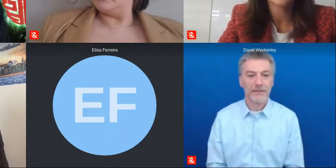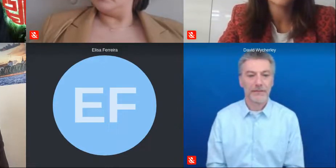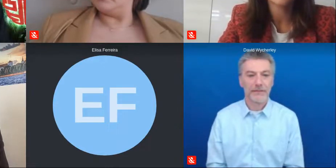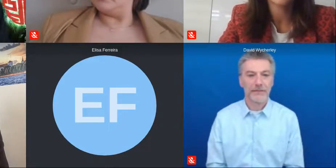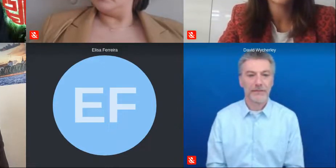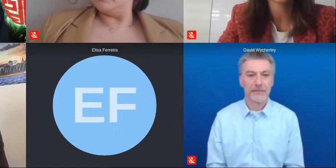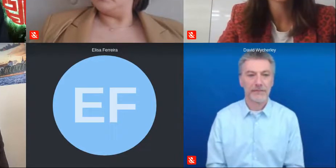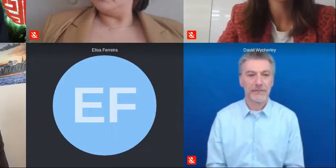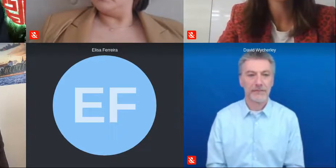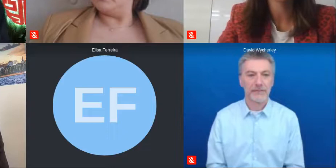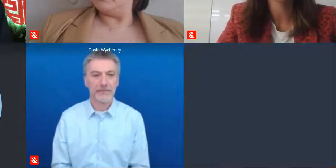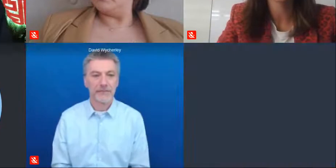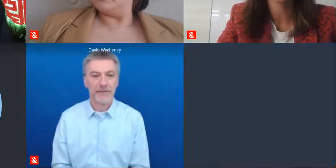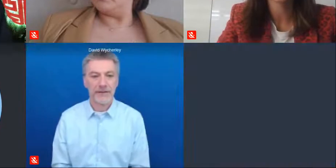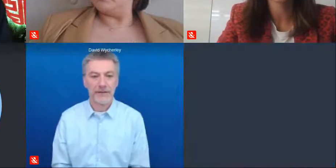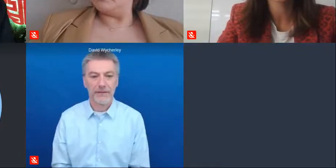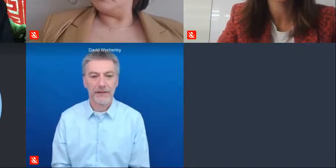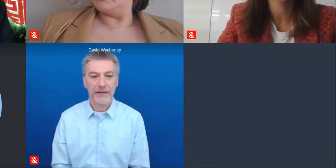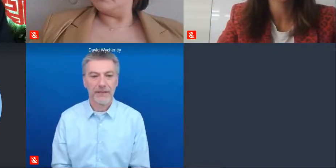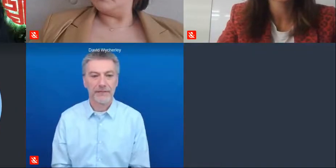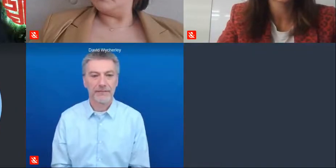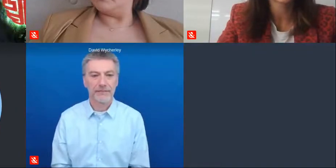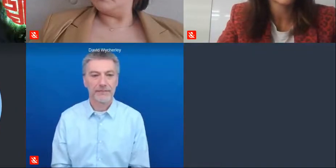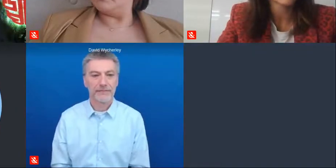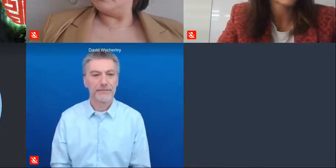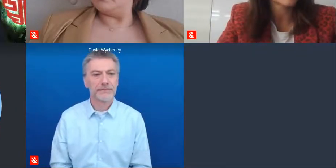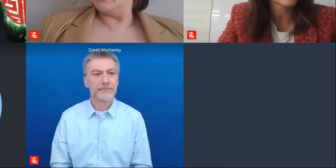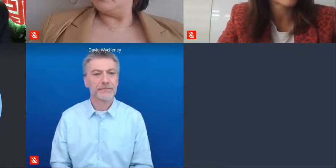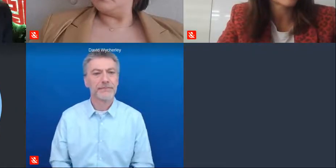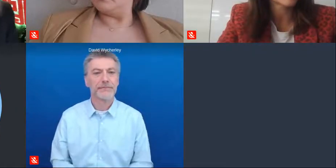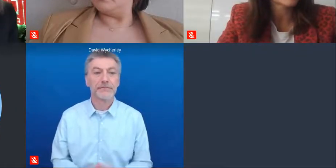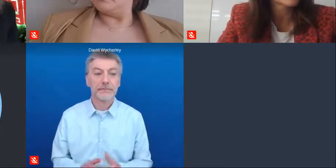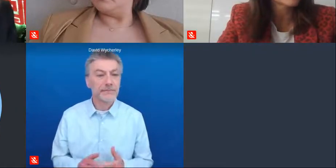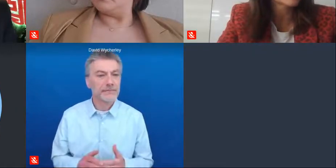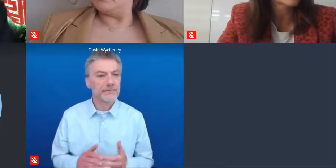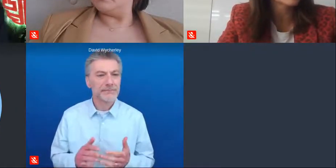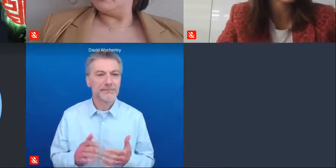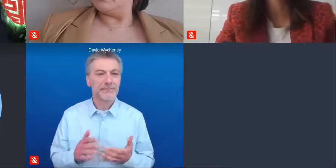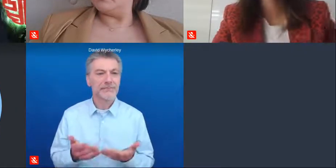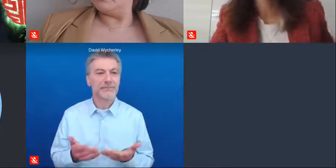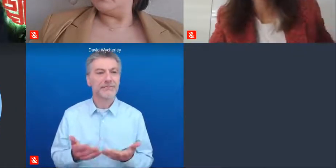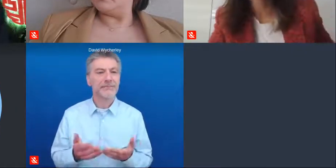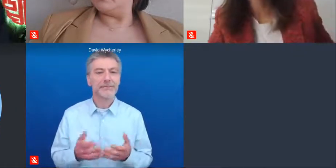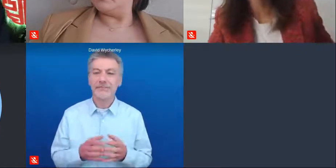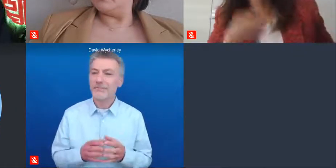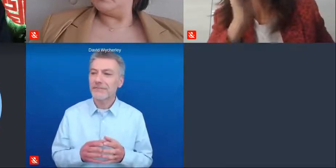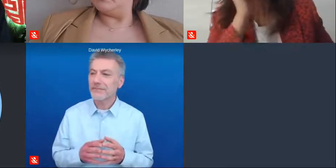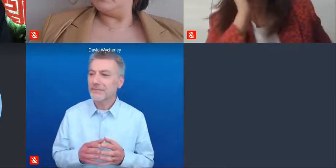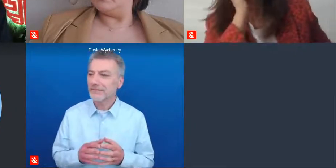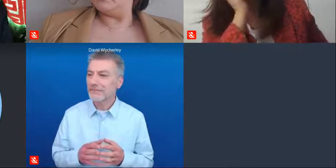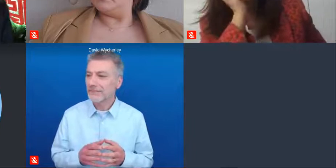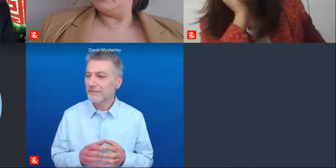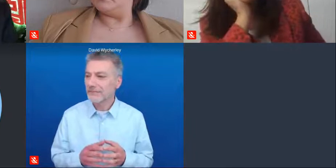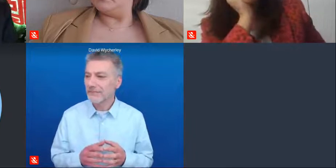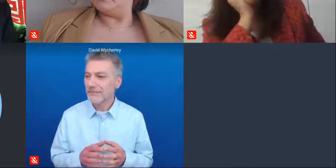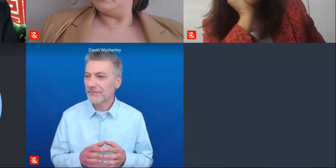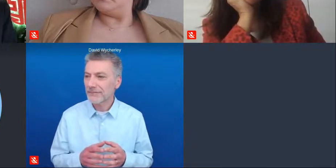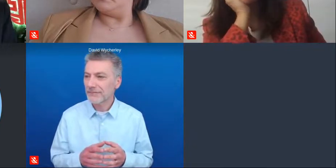as i was saying at the beginning it's a little bit tricky but then once you get used to the platform it's uh pretty useful actually